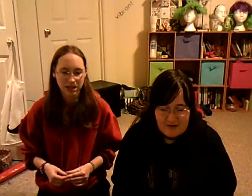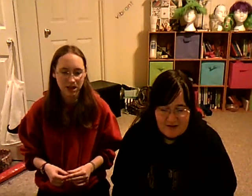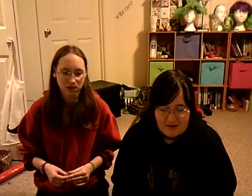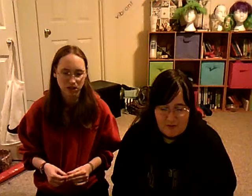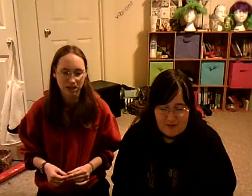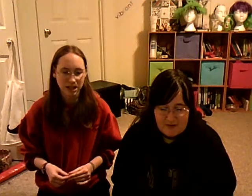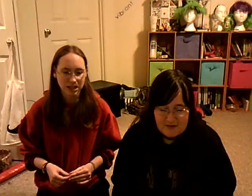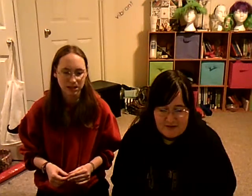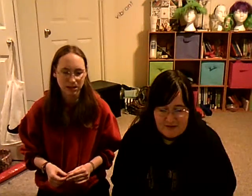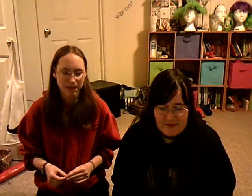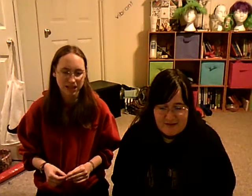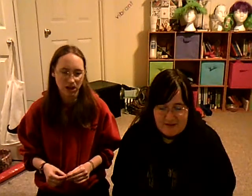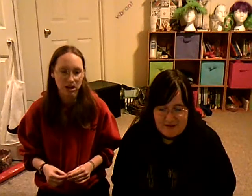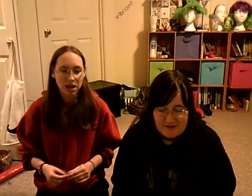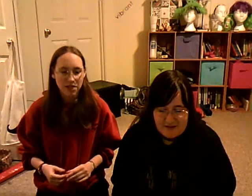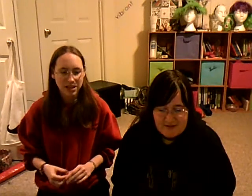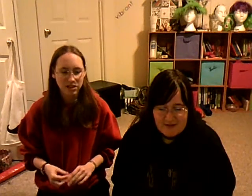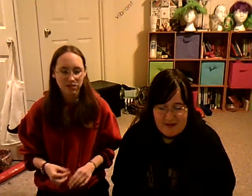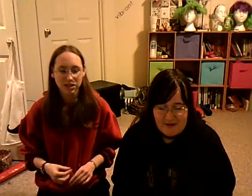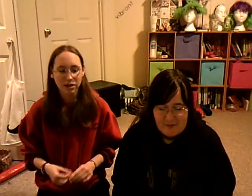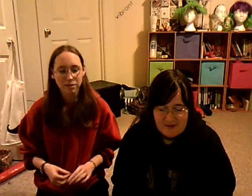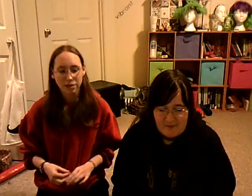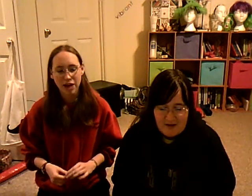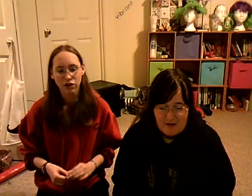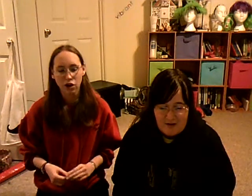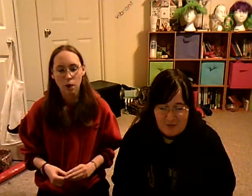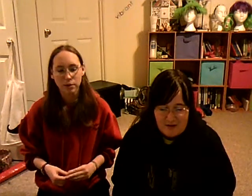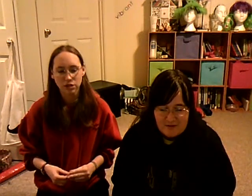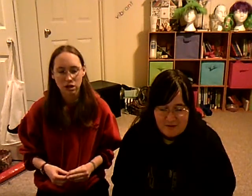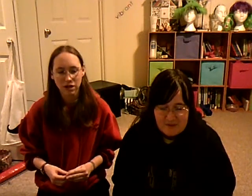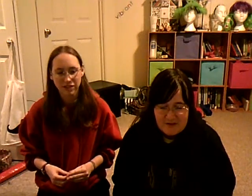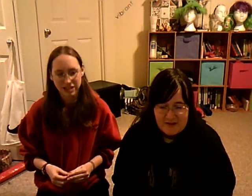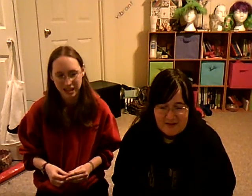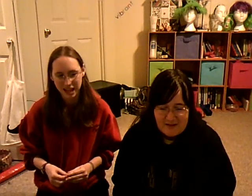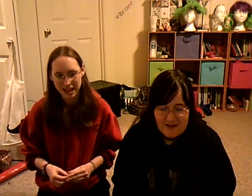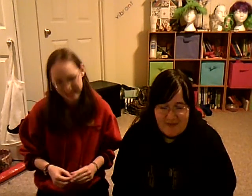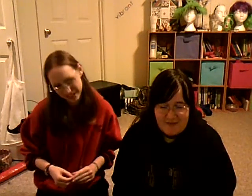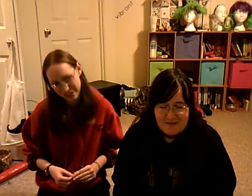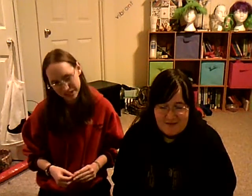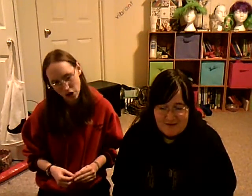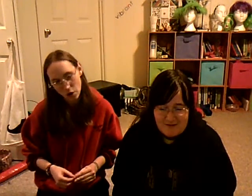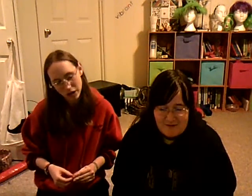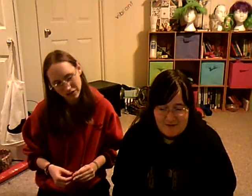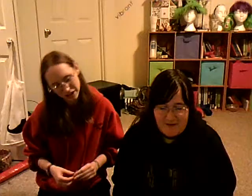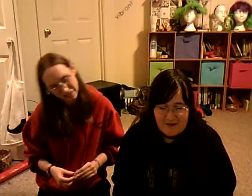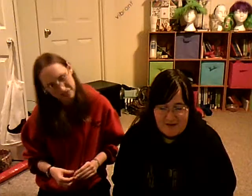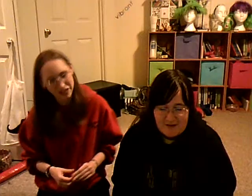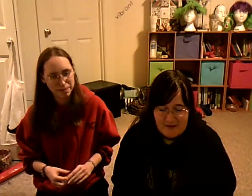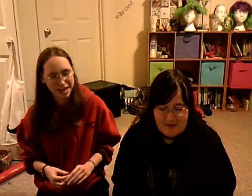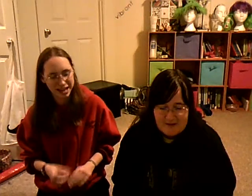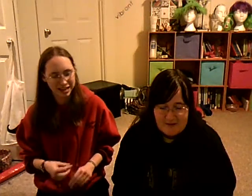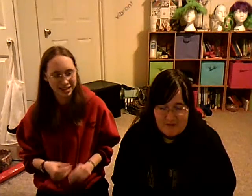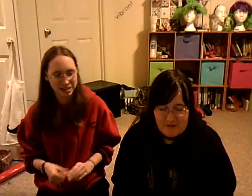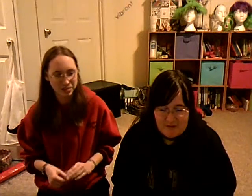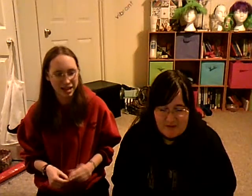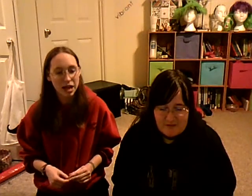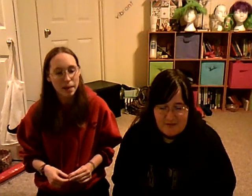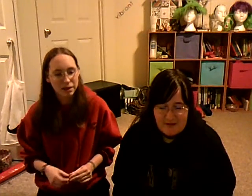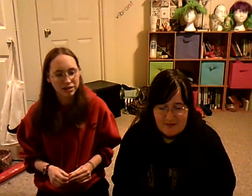axi-quark, then it's meson. These tiny bits of matter are a particle with anything. There is no unified theory to make it look like something. But the fact that